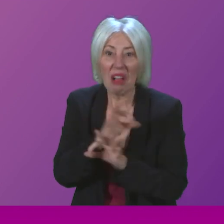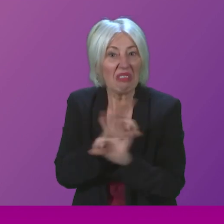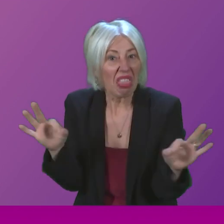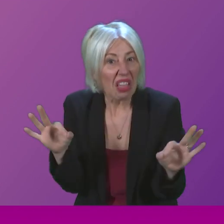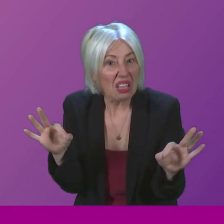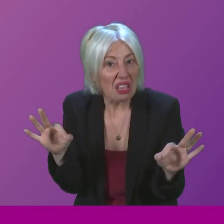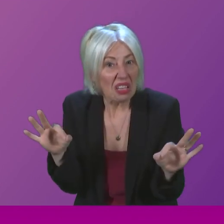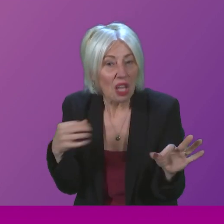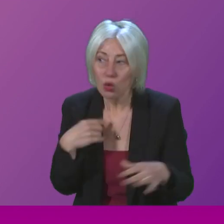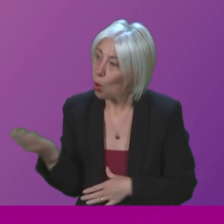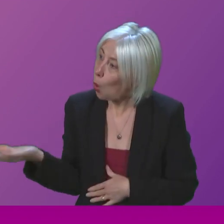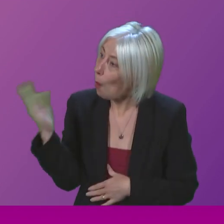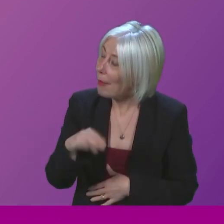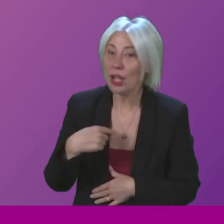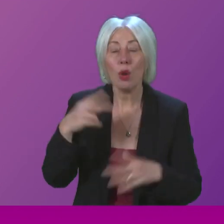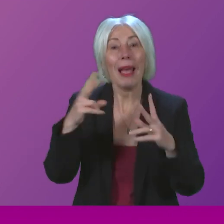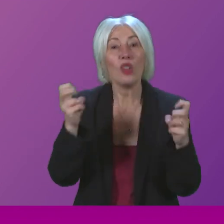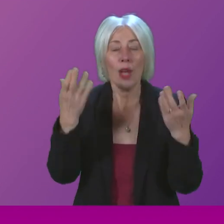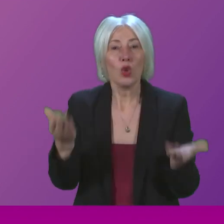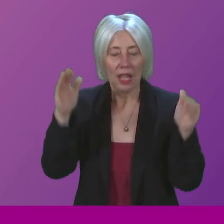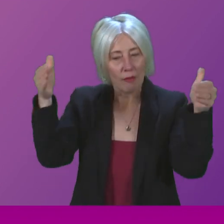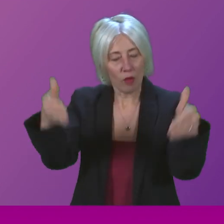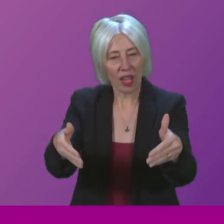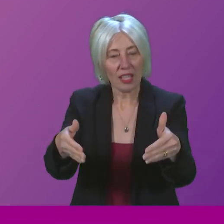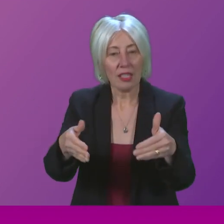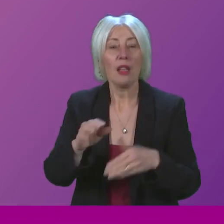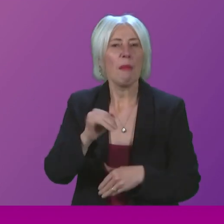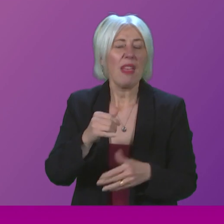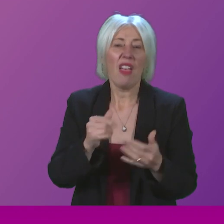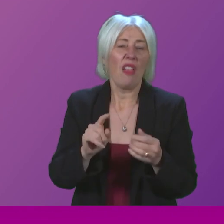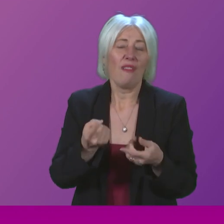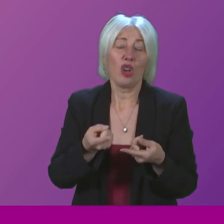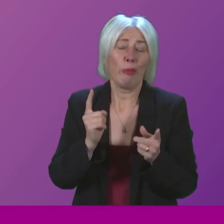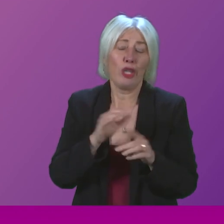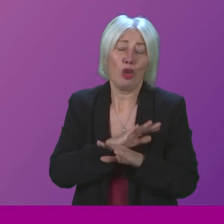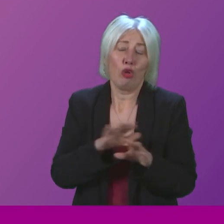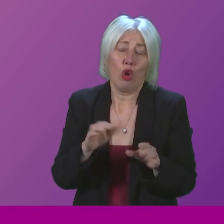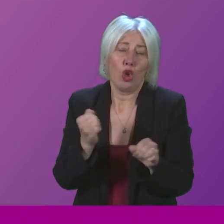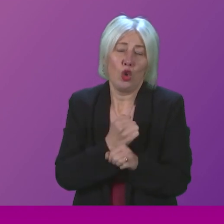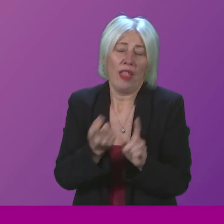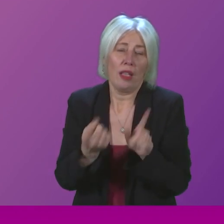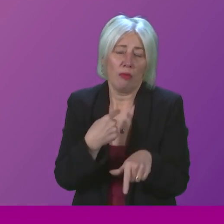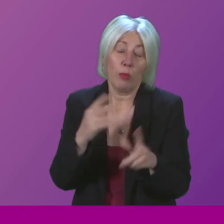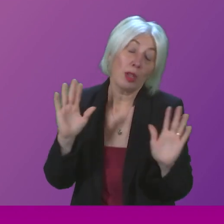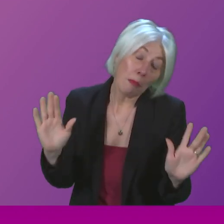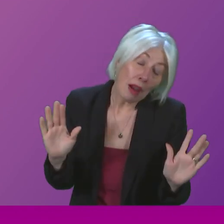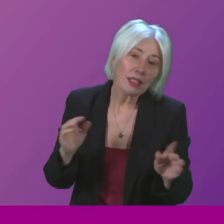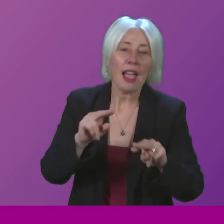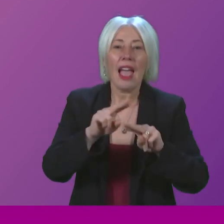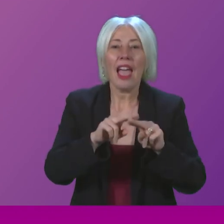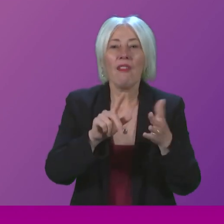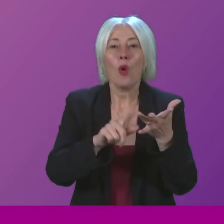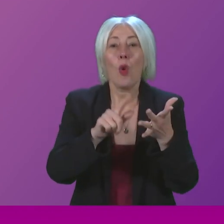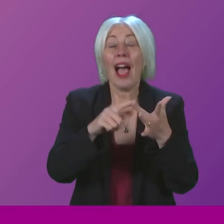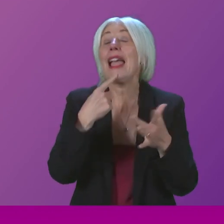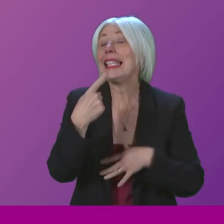So let me go back to the topic that I am focusing on today, even if the First Minister will not in her responses. Because in the FOI that